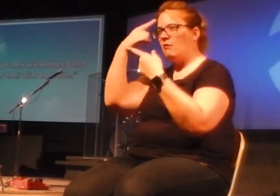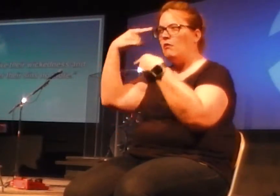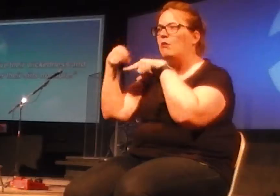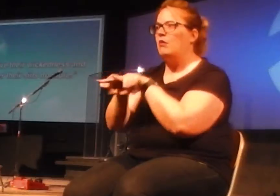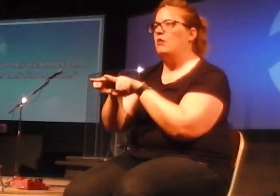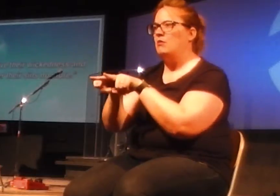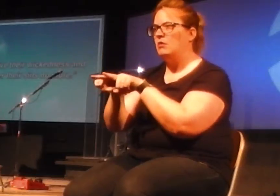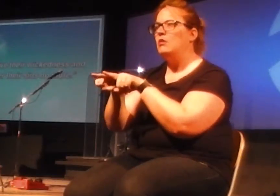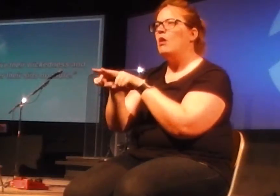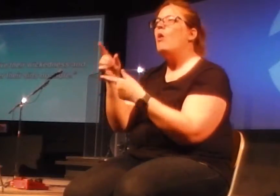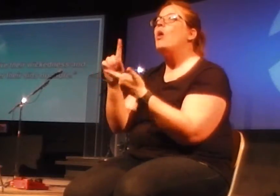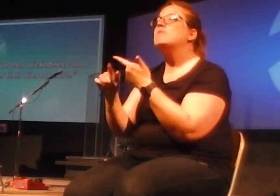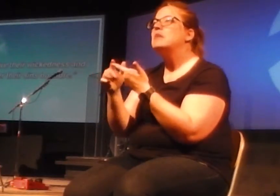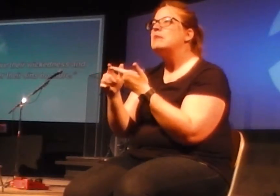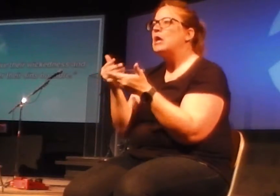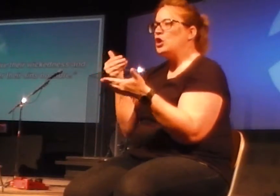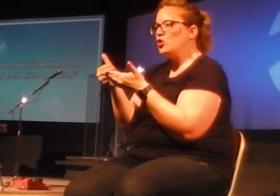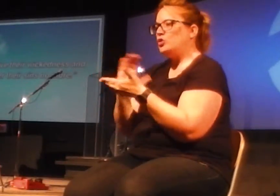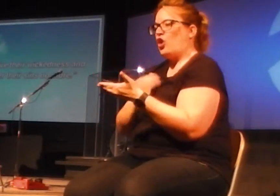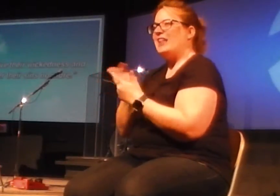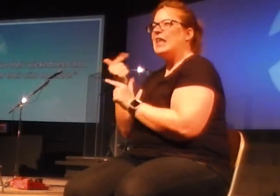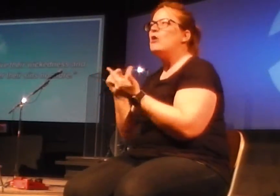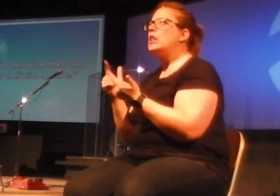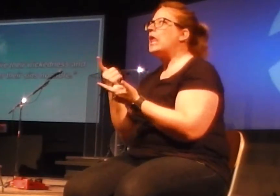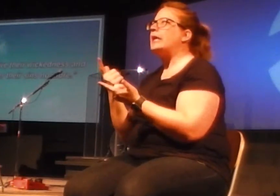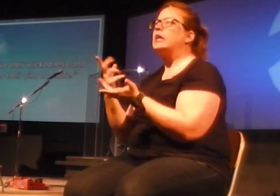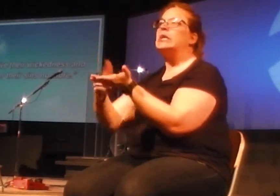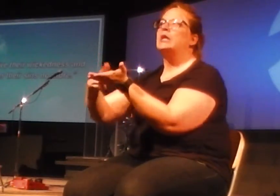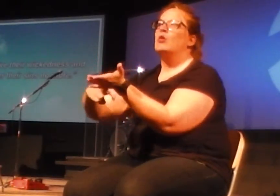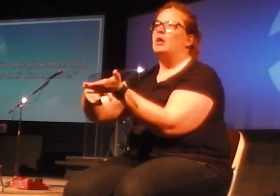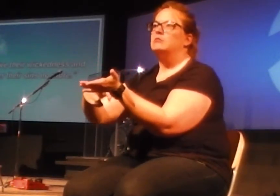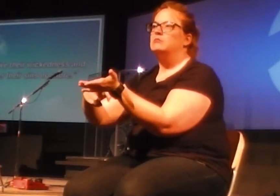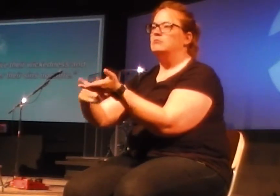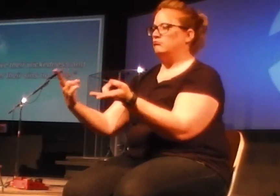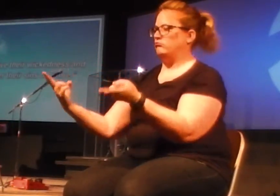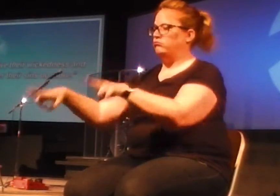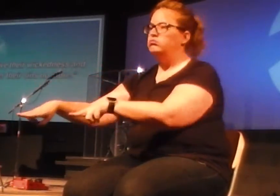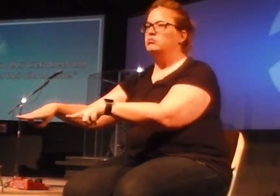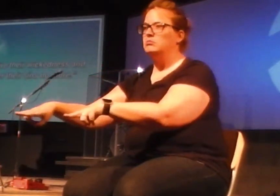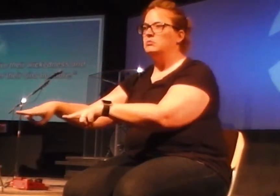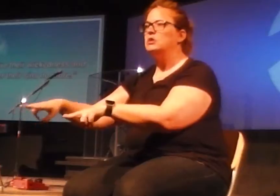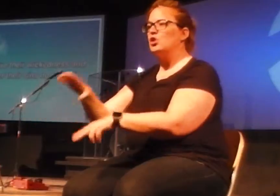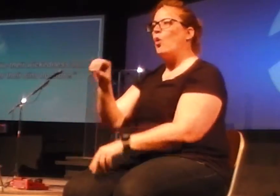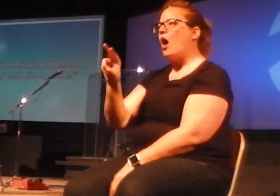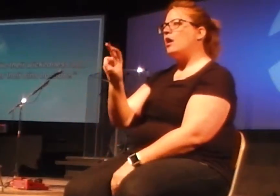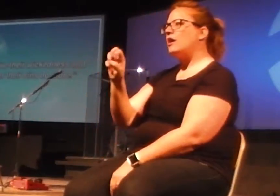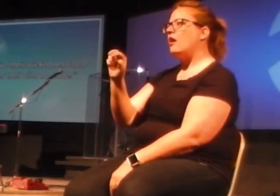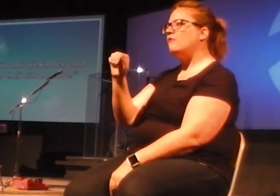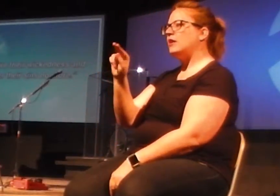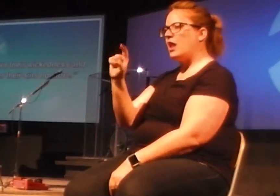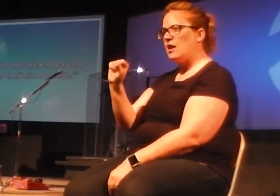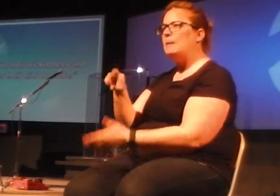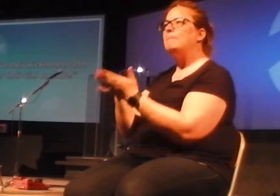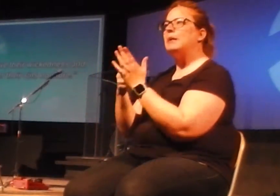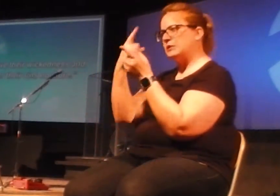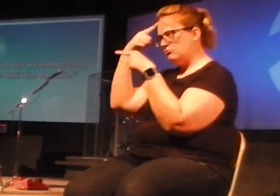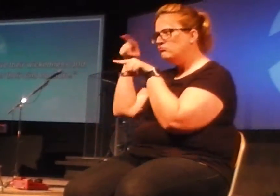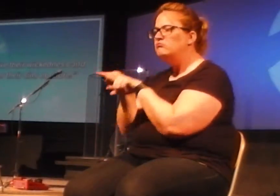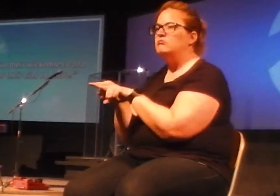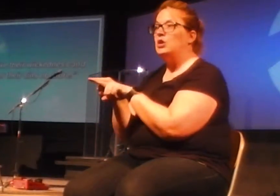Or maybe closer to our language today, would mean like a contract. That's what a covenant was. And so it had these terms to it. It had like, you do this,